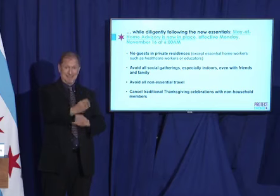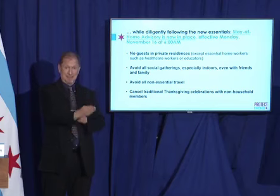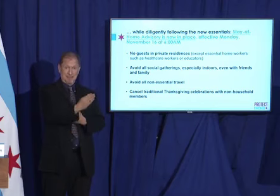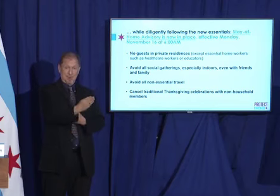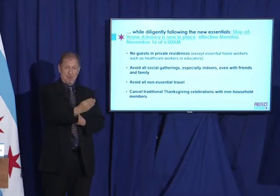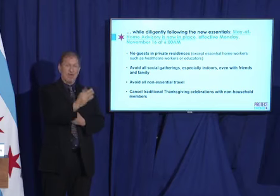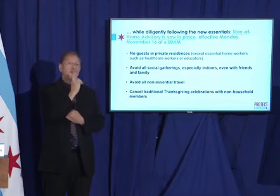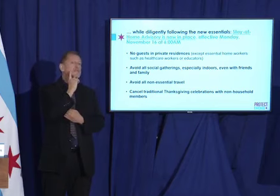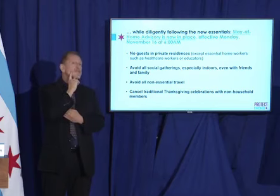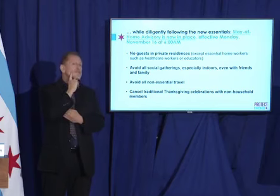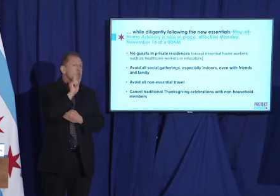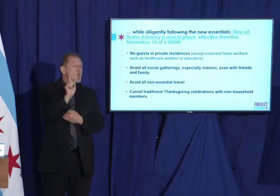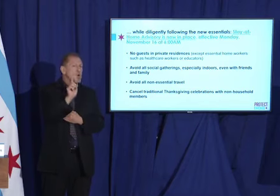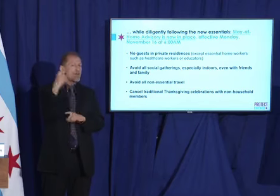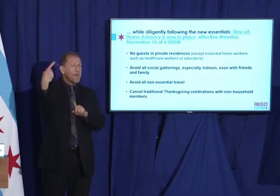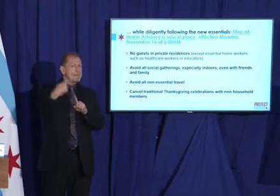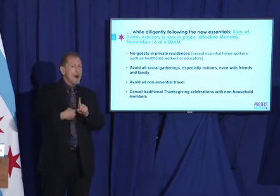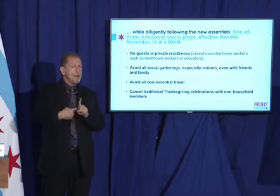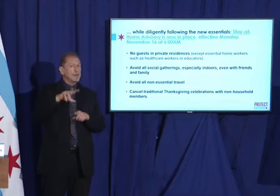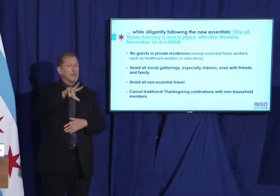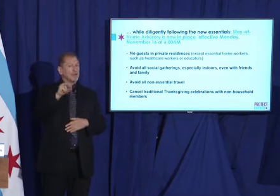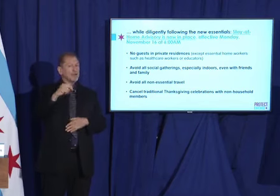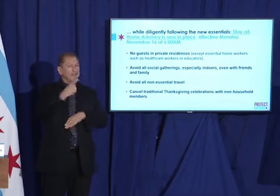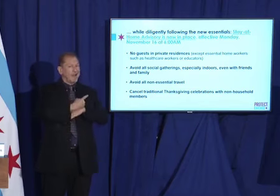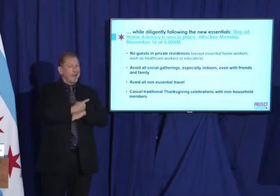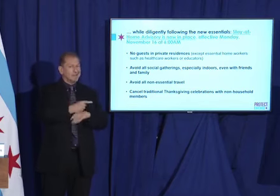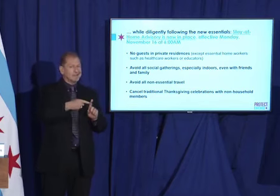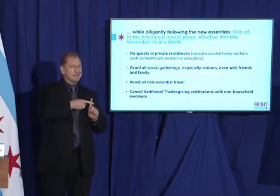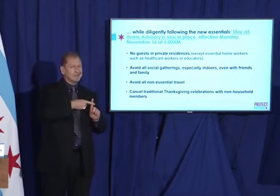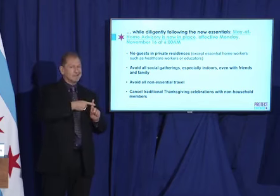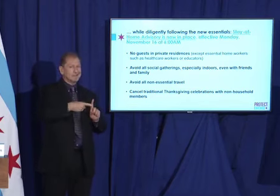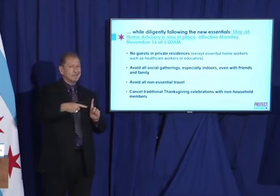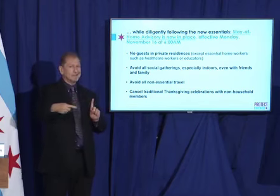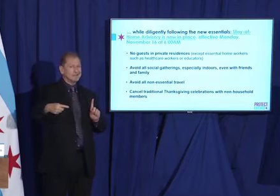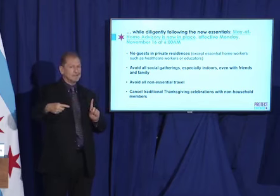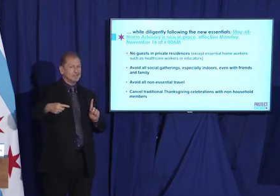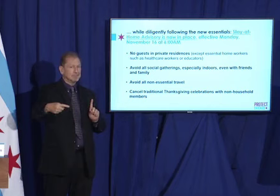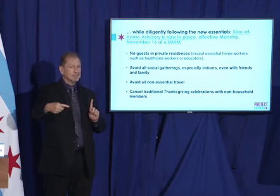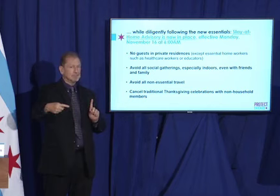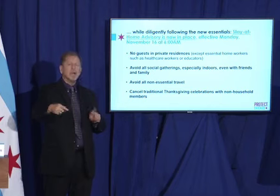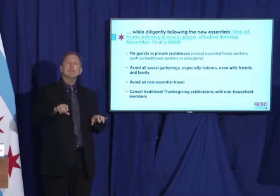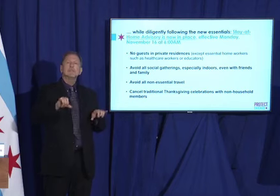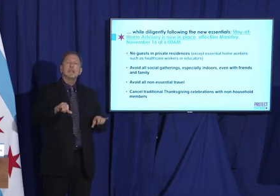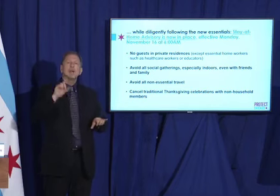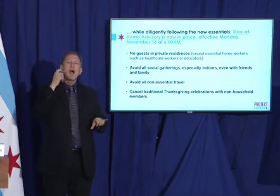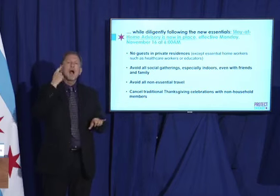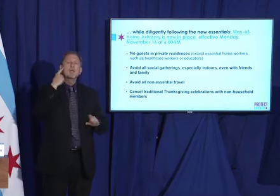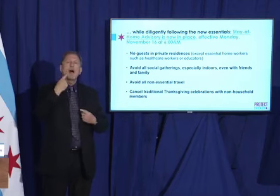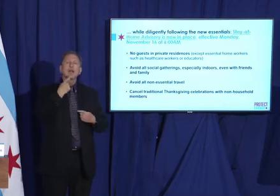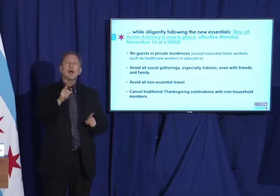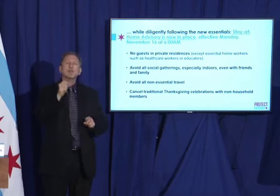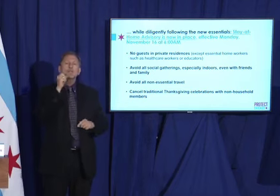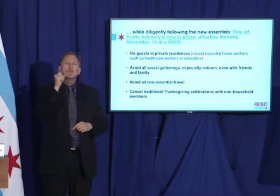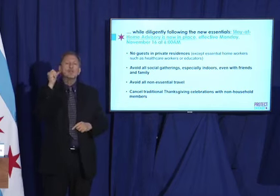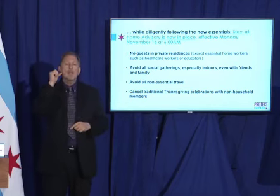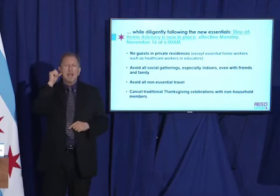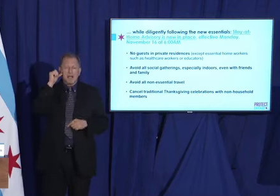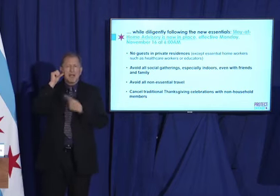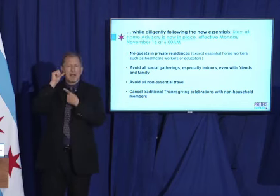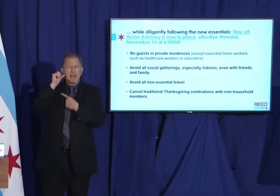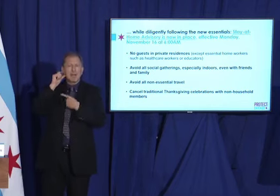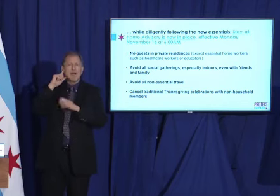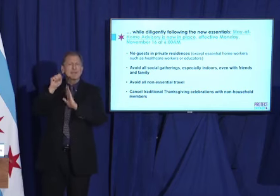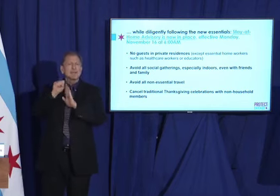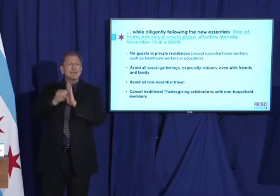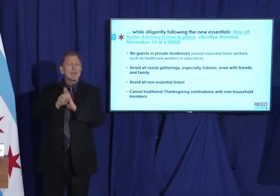days. Now this is in line with what the Governor announced yesterday as statewide guidance. Let me